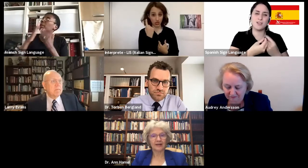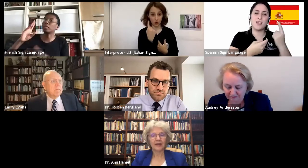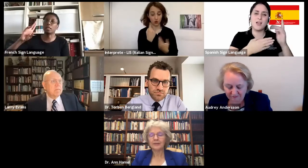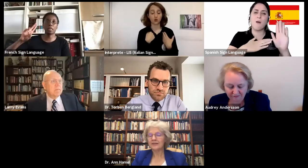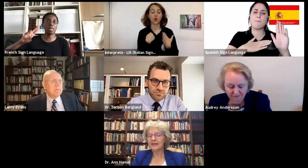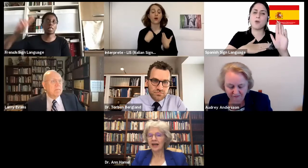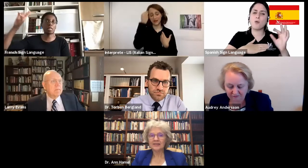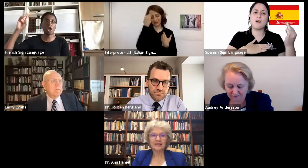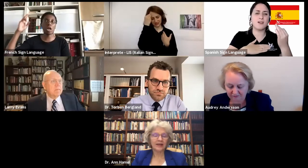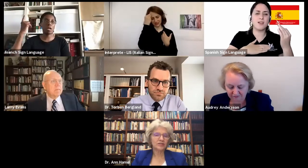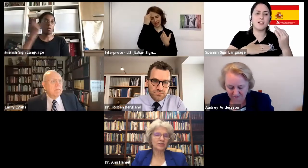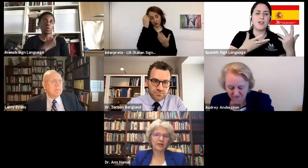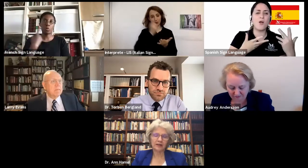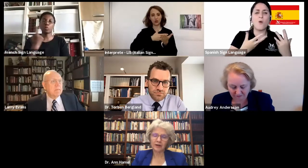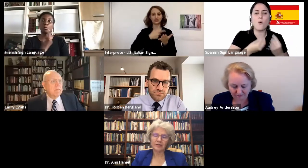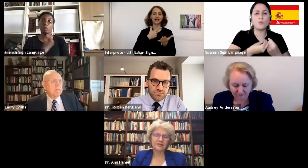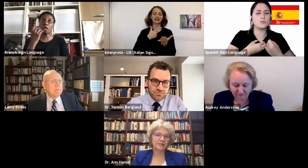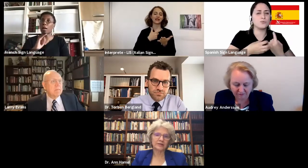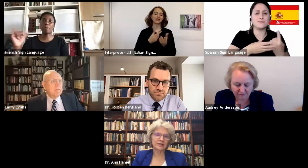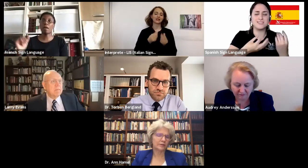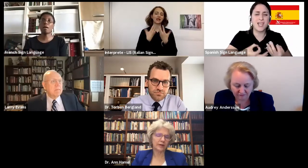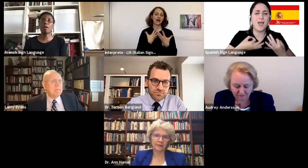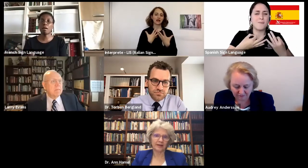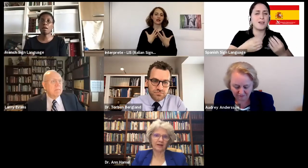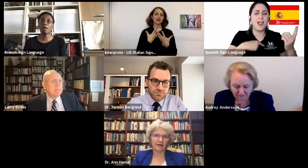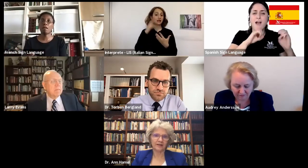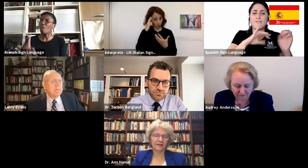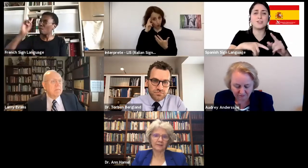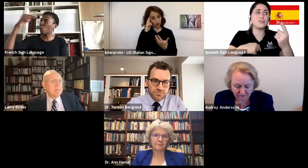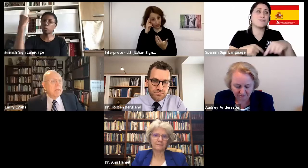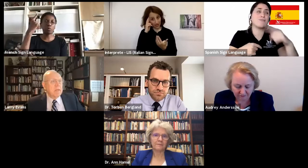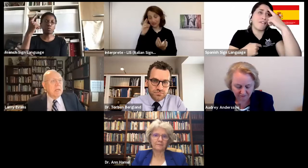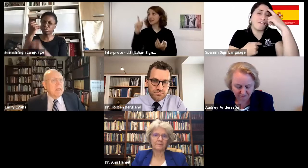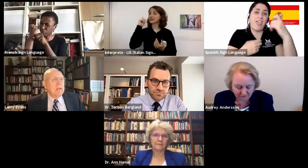to that because the isolation, the aloneness is what's incredibly hard.